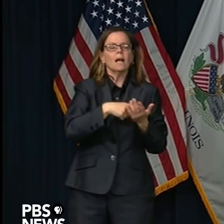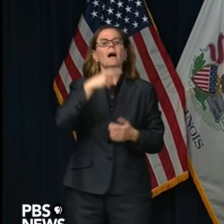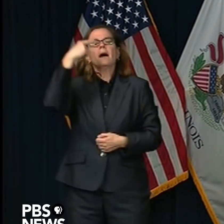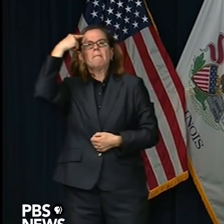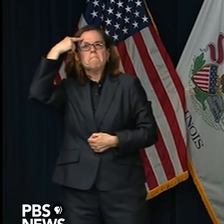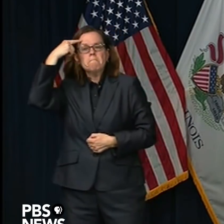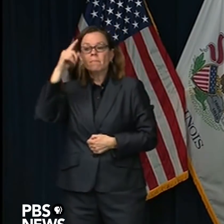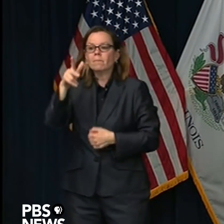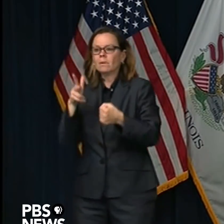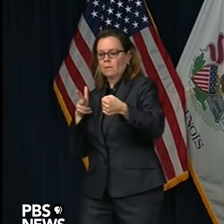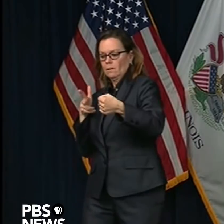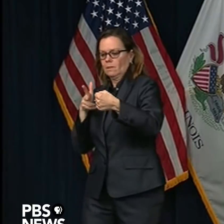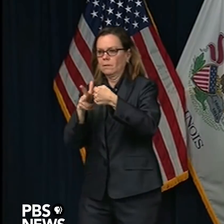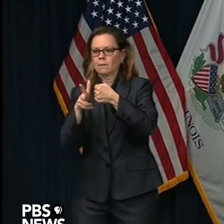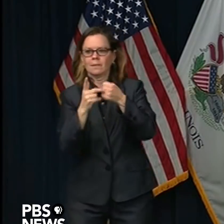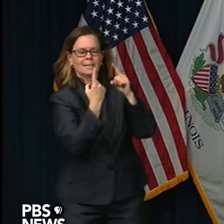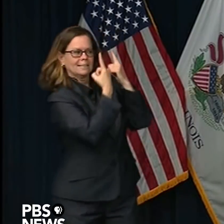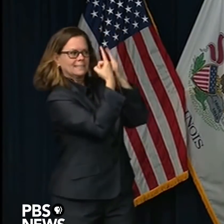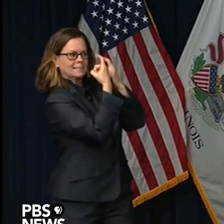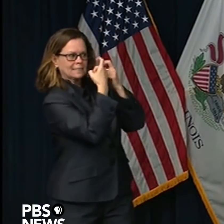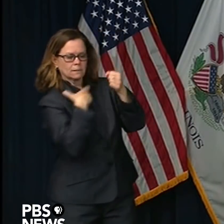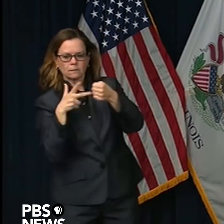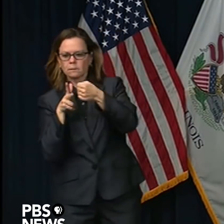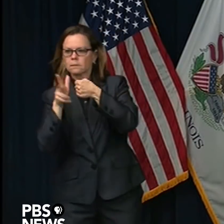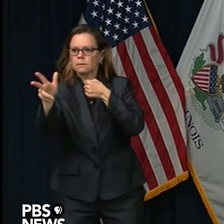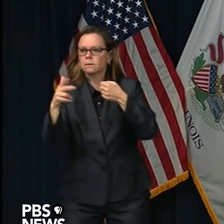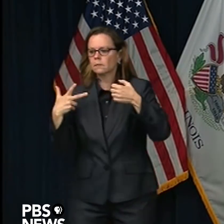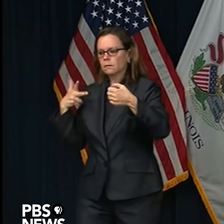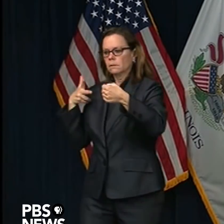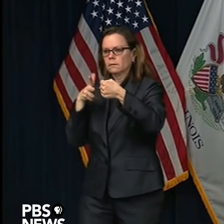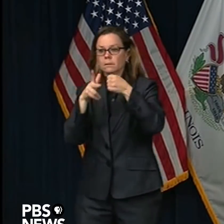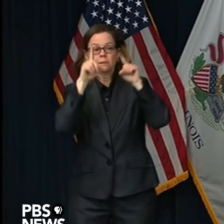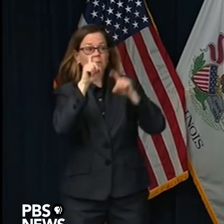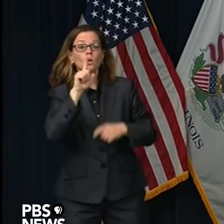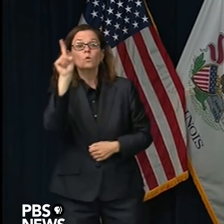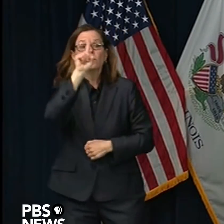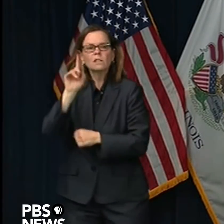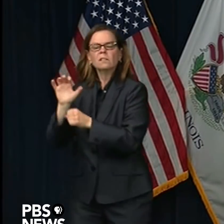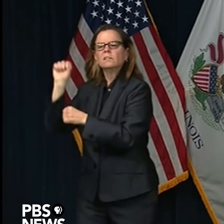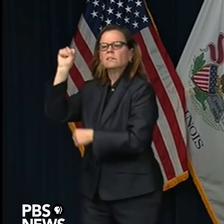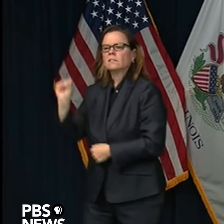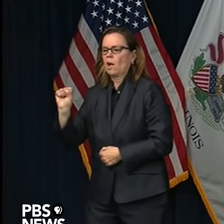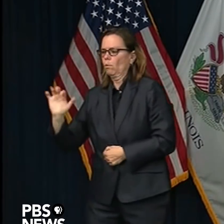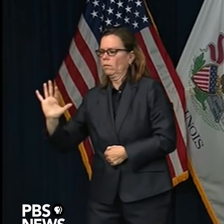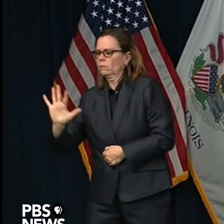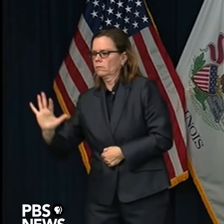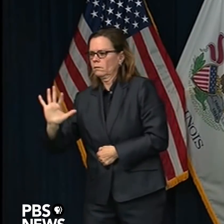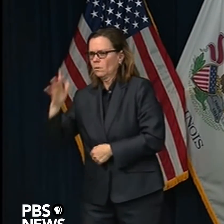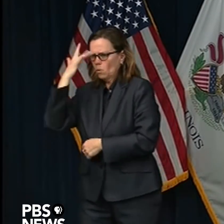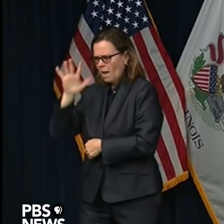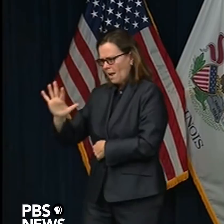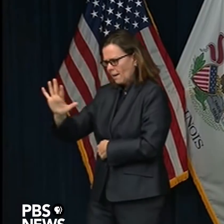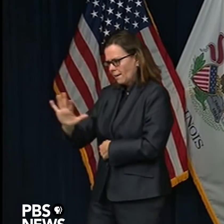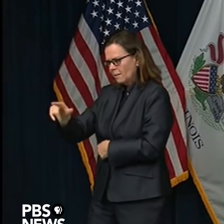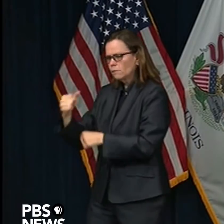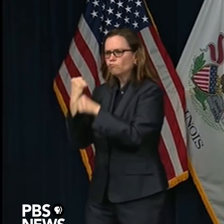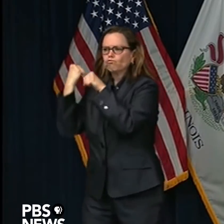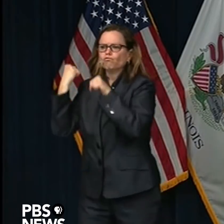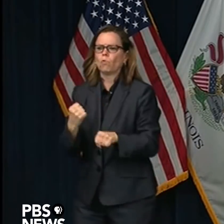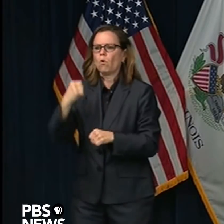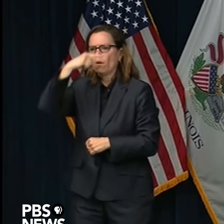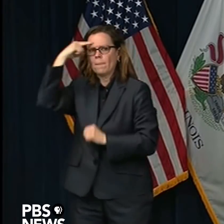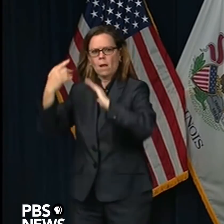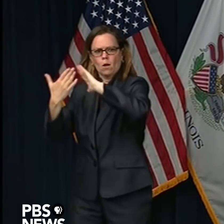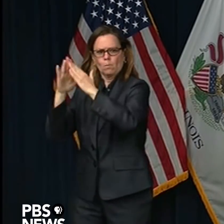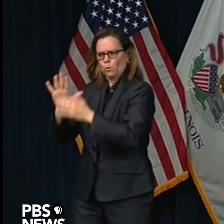in a heavily African-American community. We're looking at other sites, and the placement of testing sites